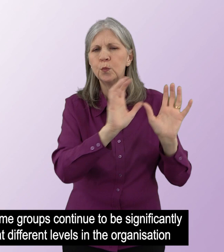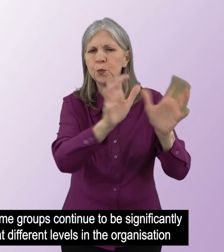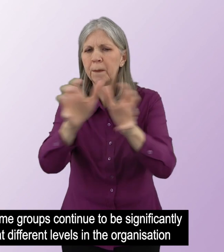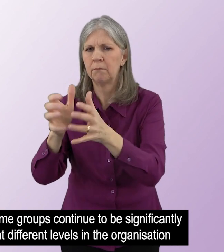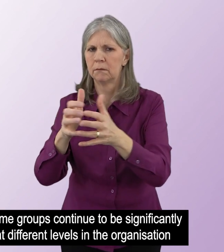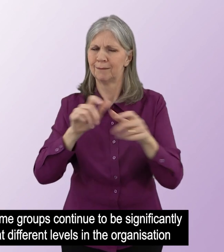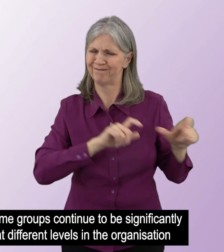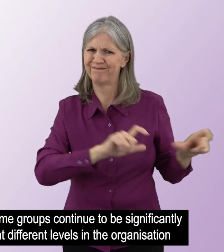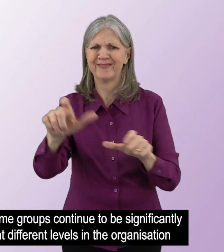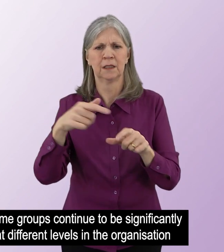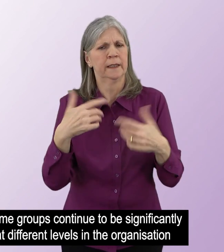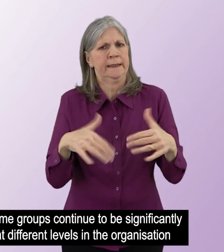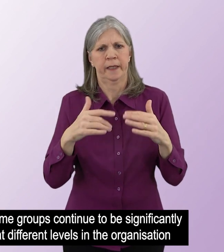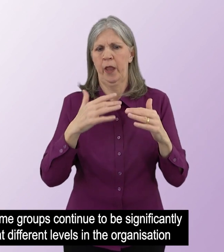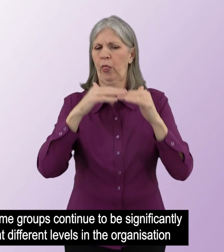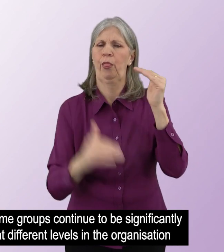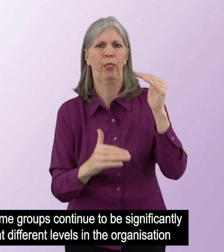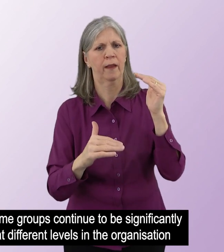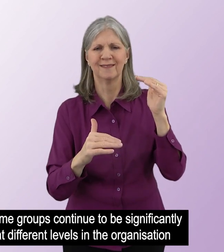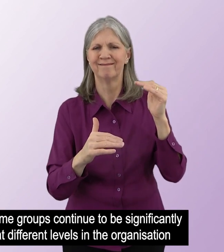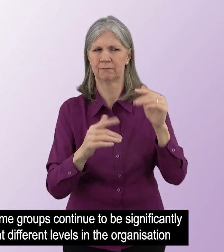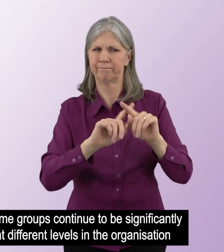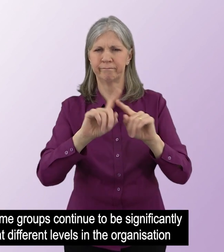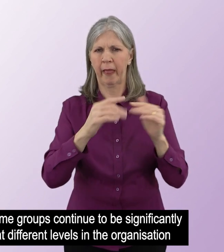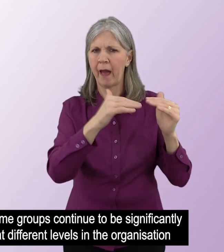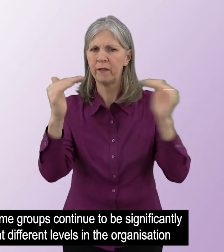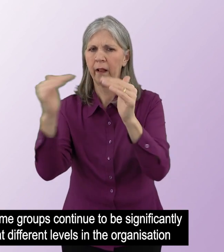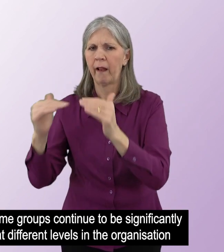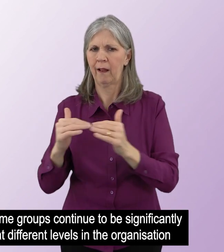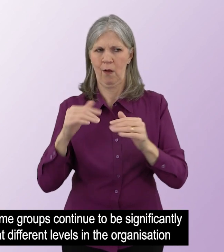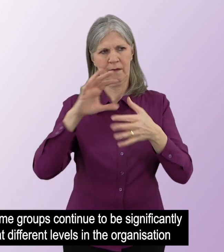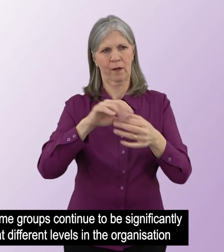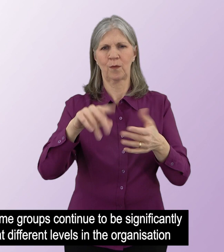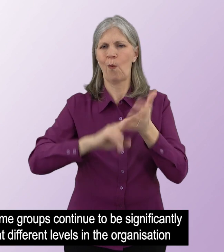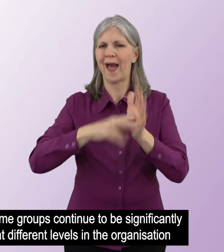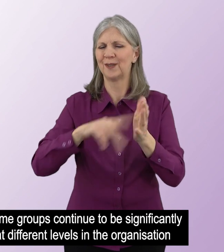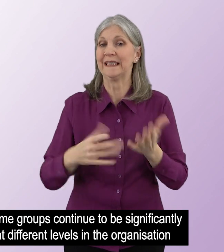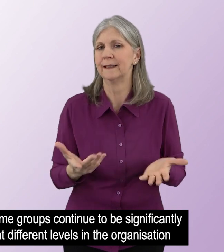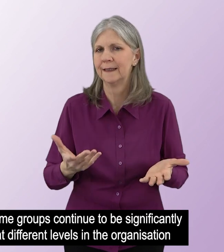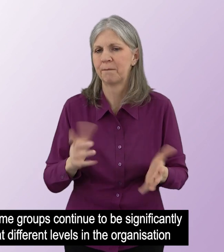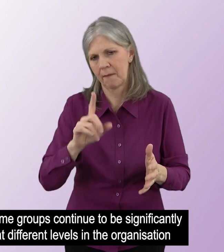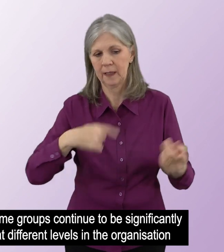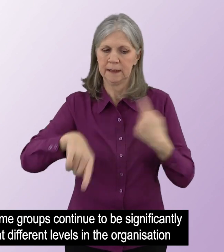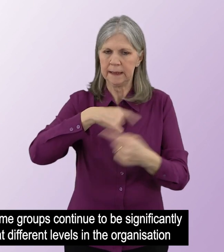We also know that some groups continue to be significantly underrepresented at different levels in the organisation.